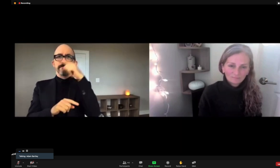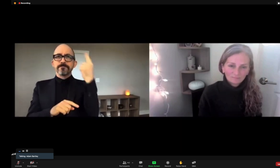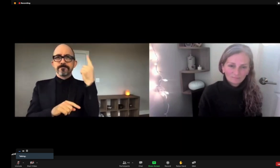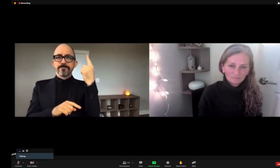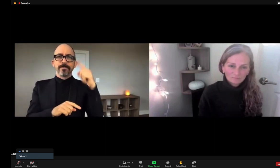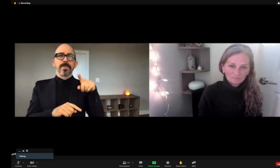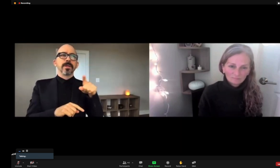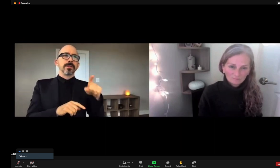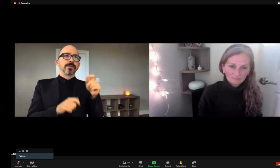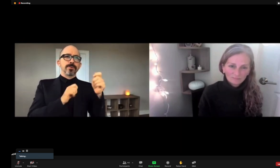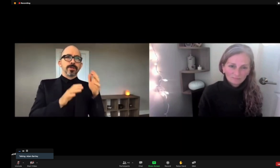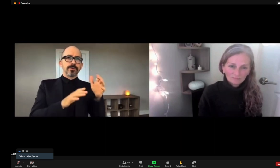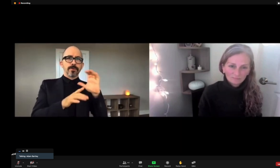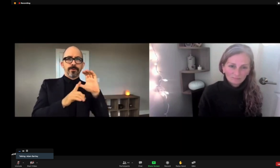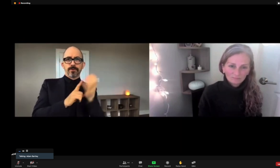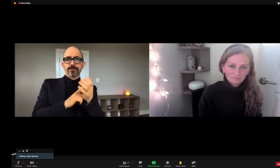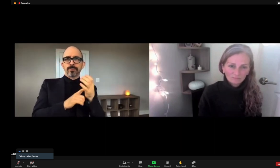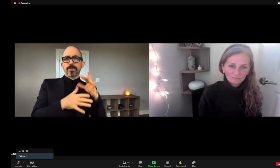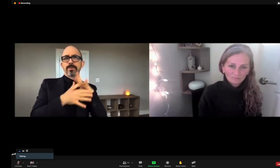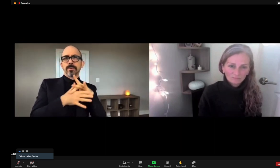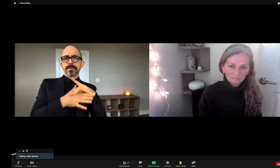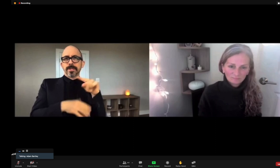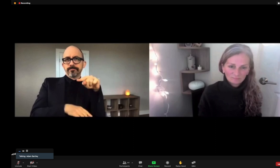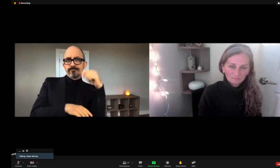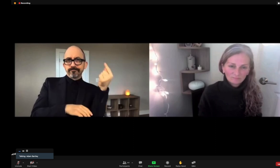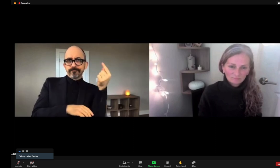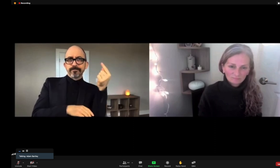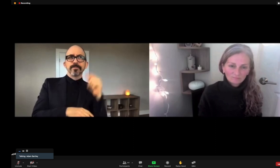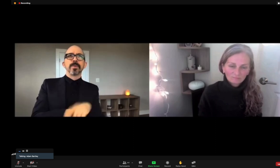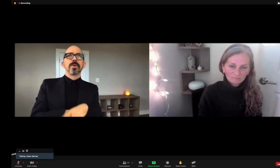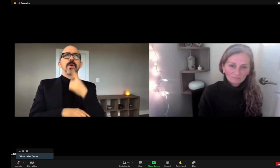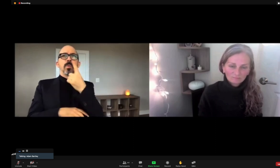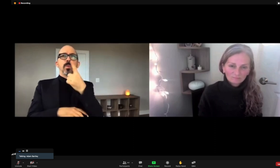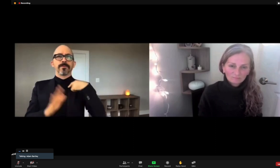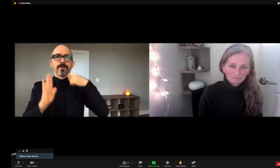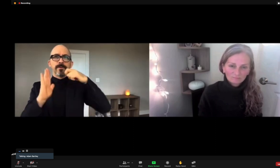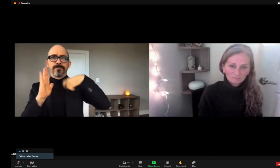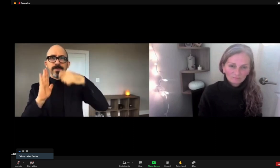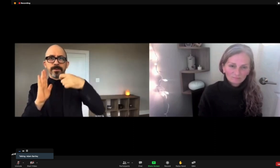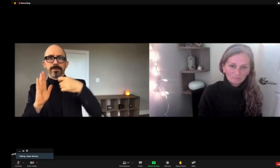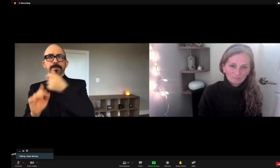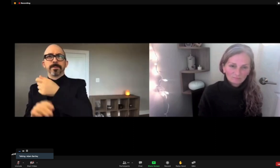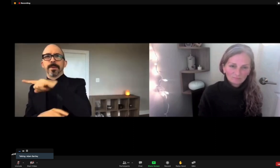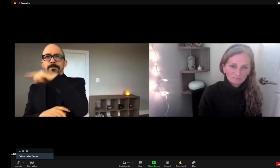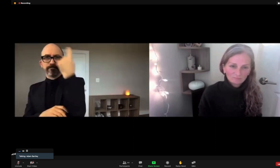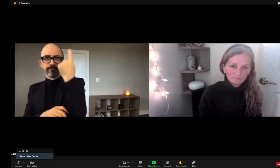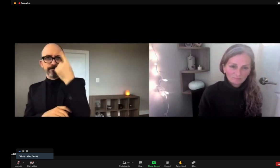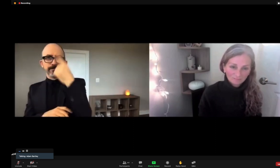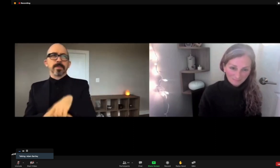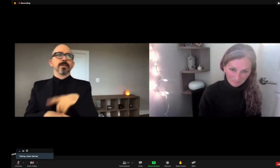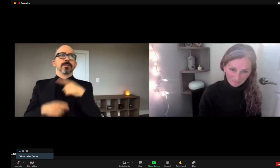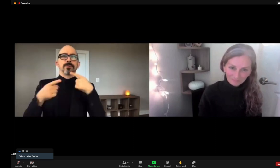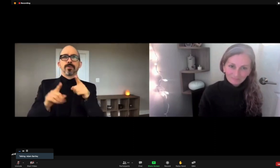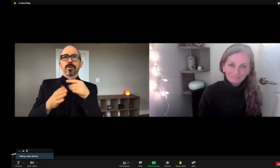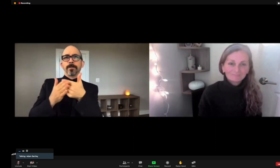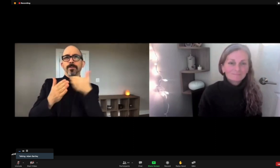You know, the we had both the black author, the black cultural content specialist, the